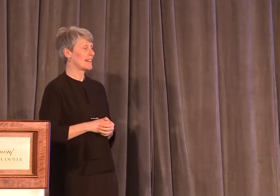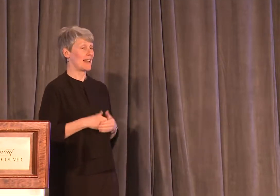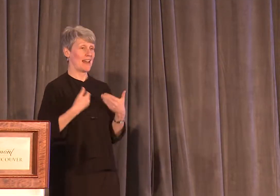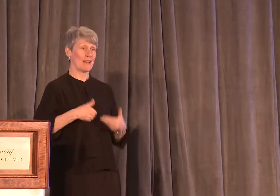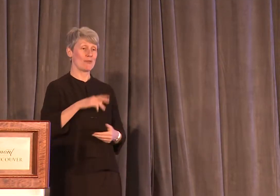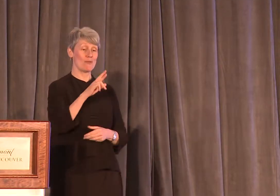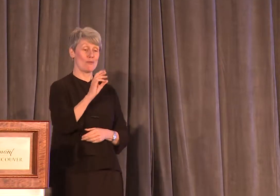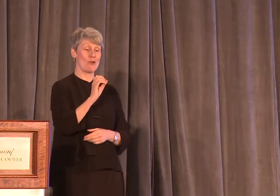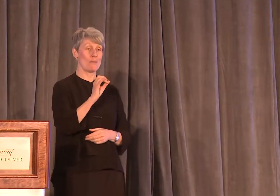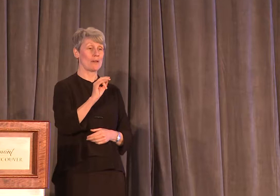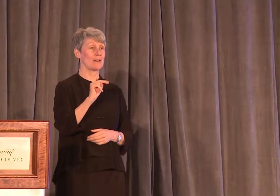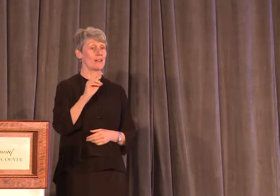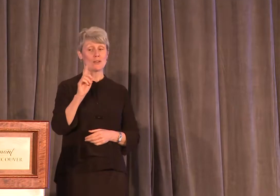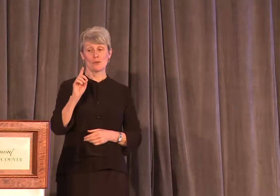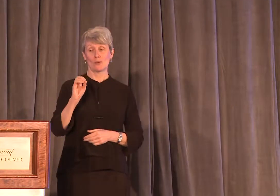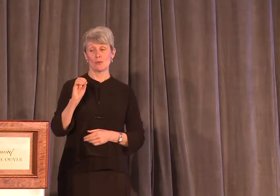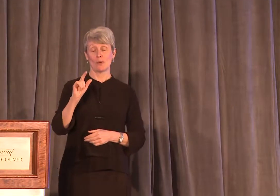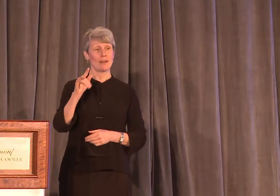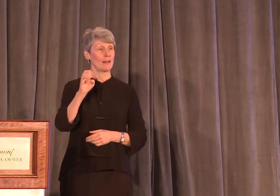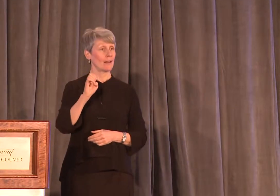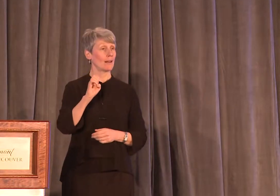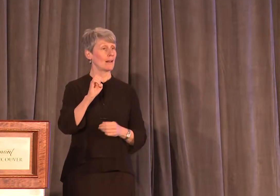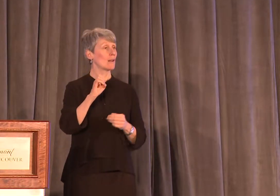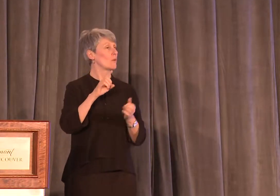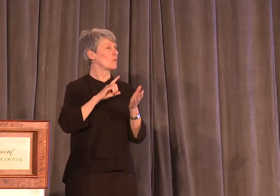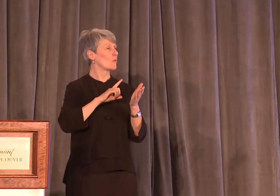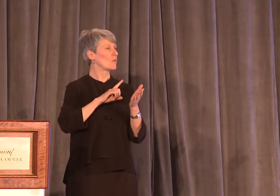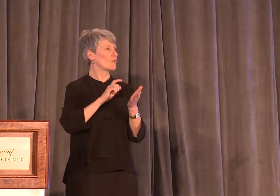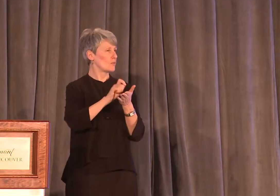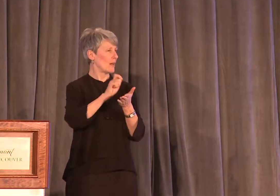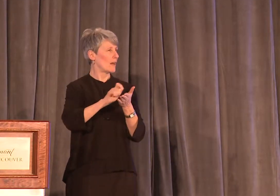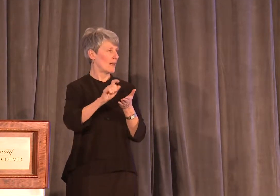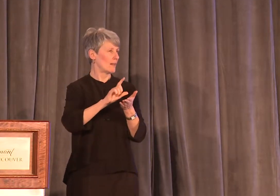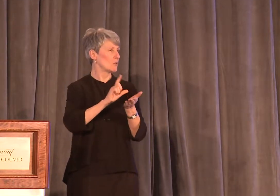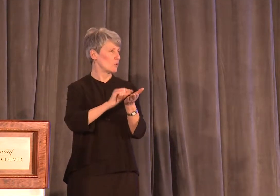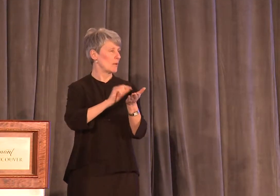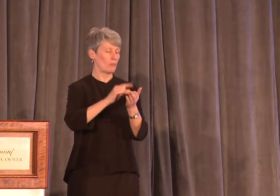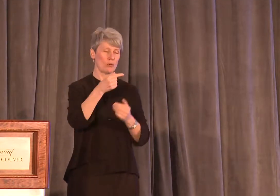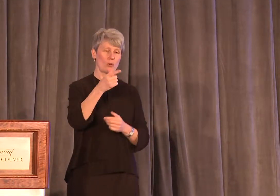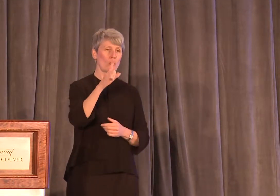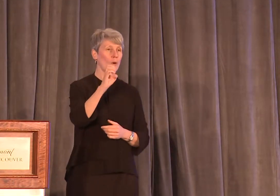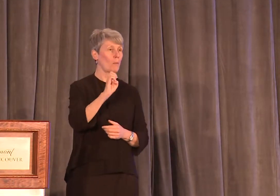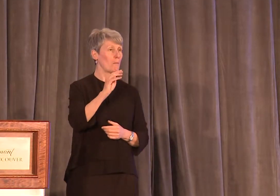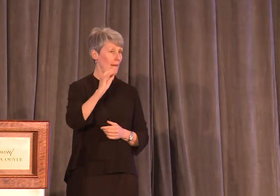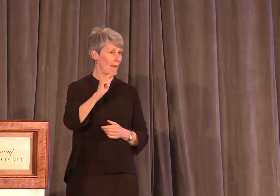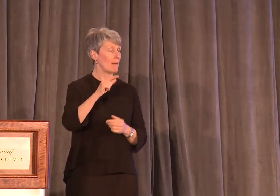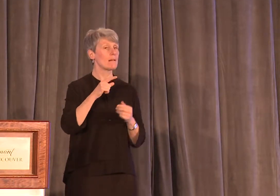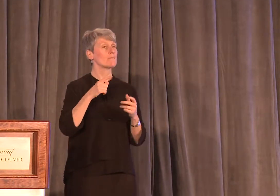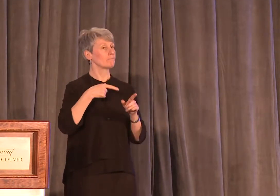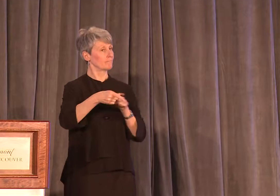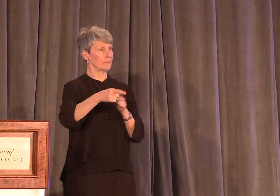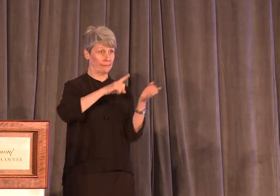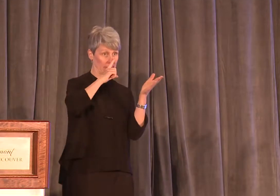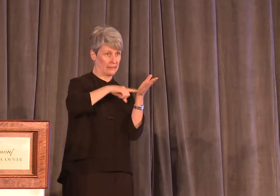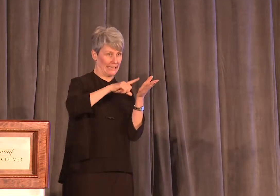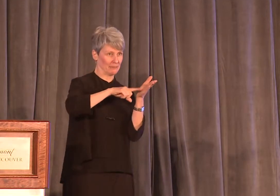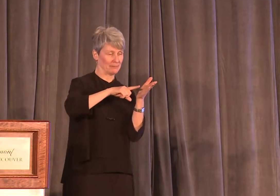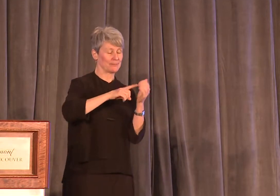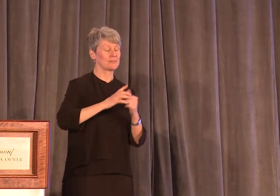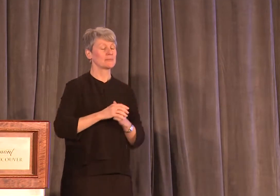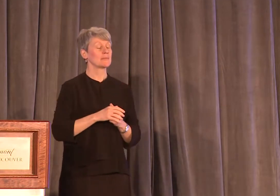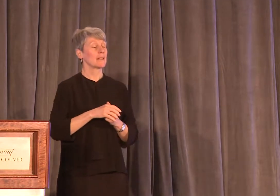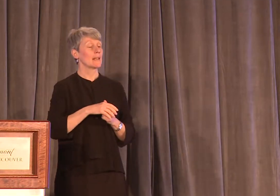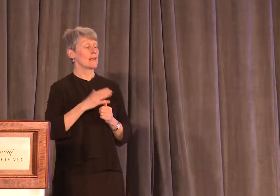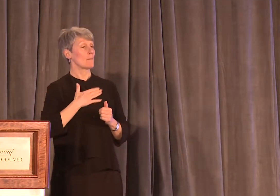Doolittle, and I'm an investigative reporter with the Globe and Mail. I'm here today to speak with you about my Unfounded